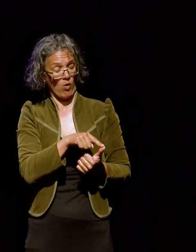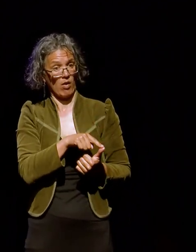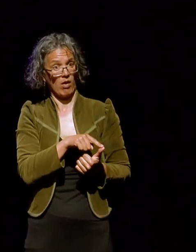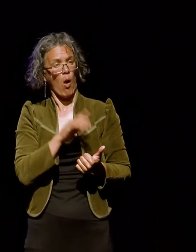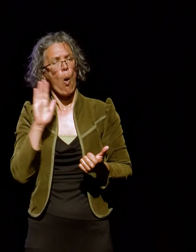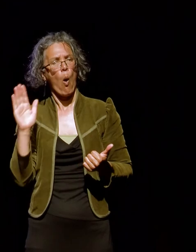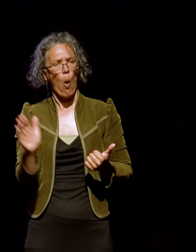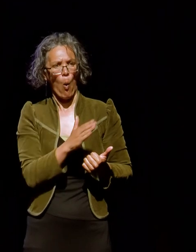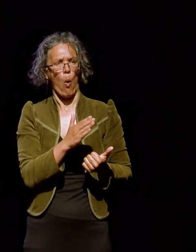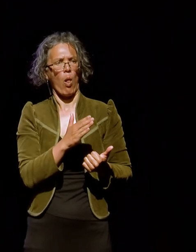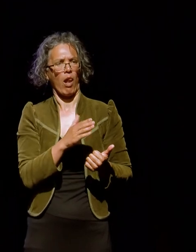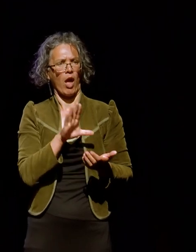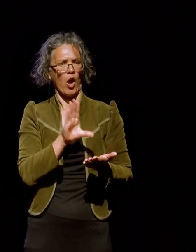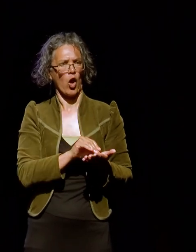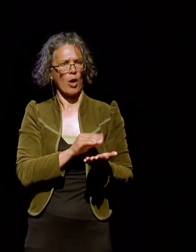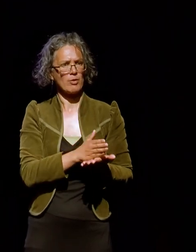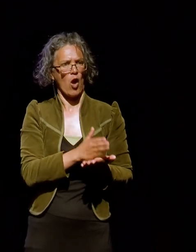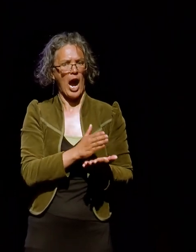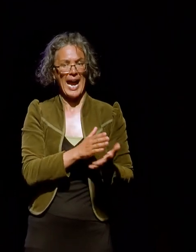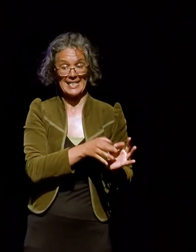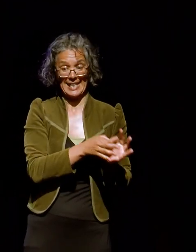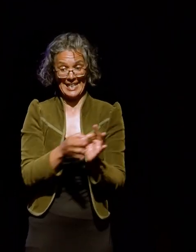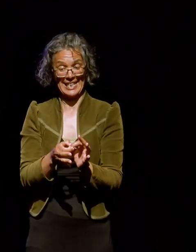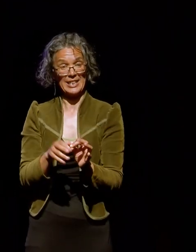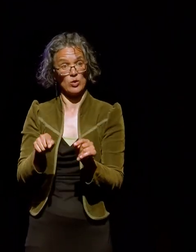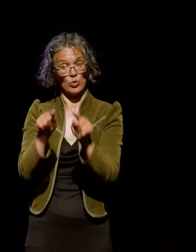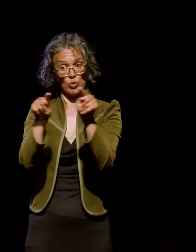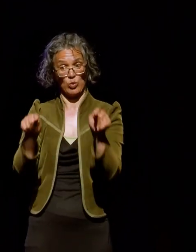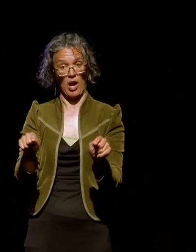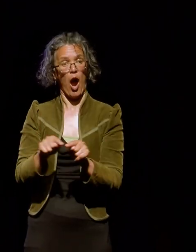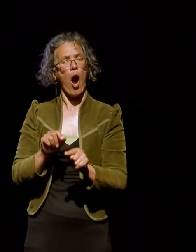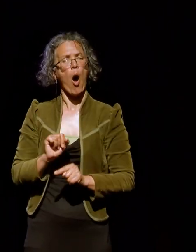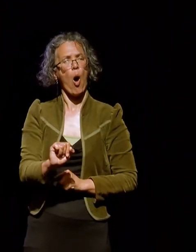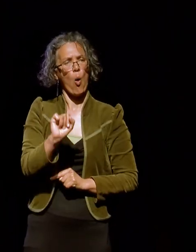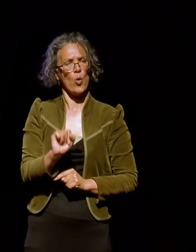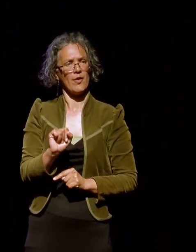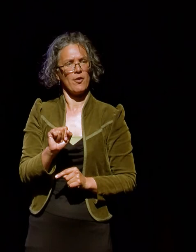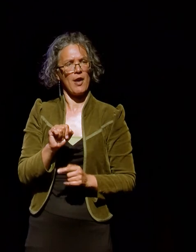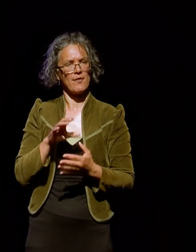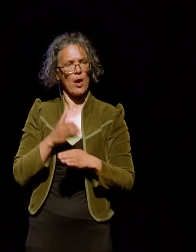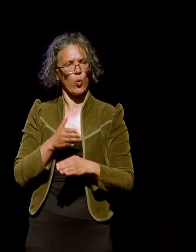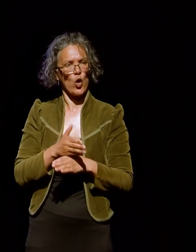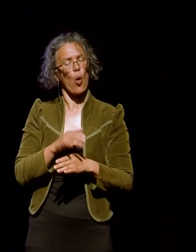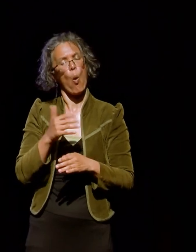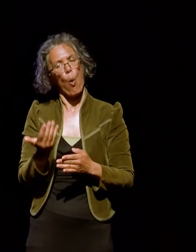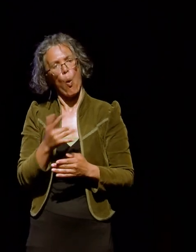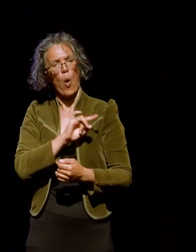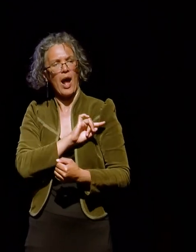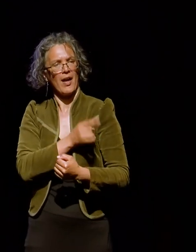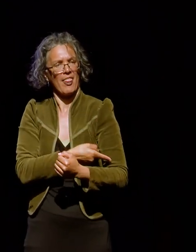Creative Commons licences, can only be applied by the copyright owner of that work, or their legal authority.